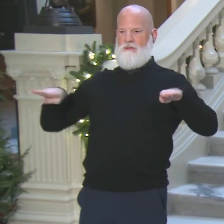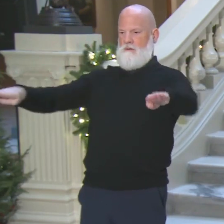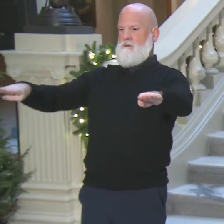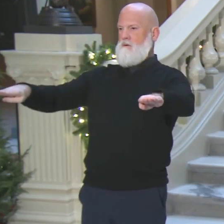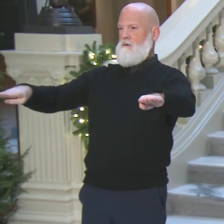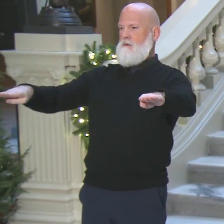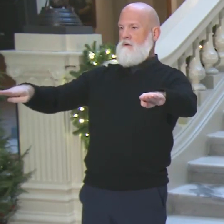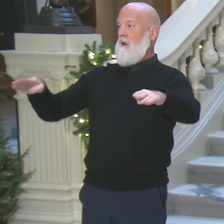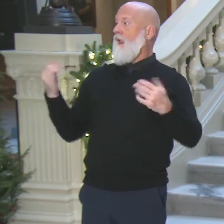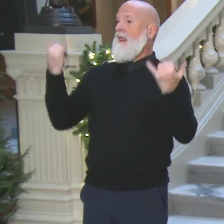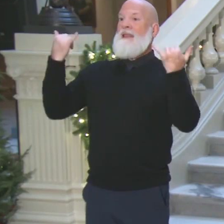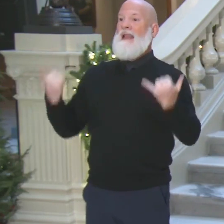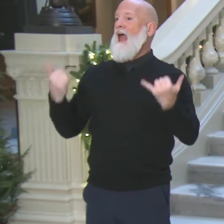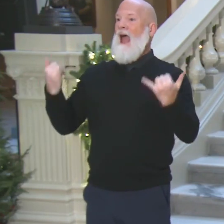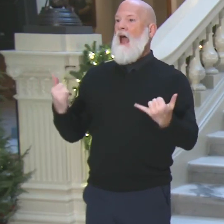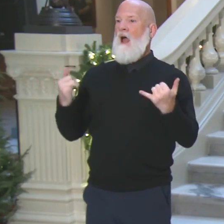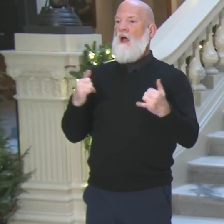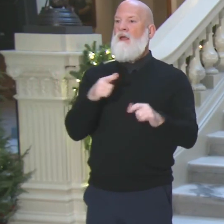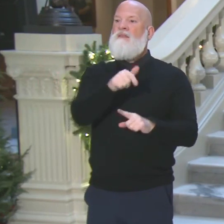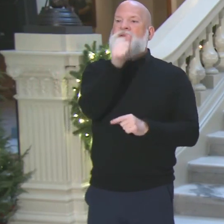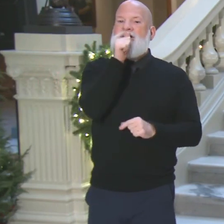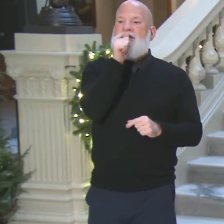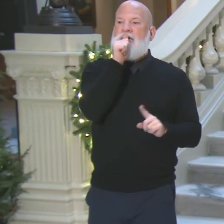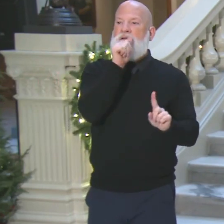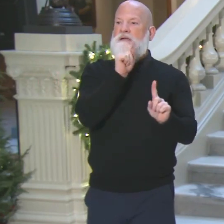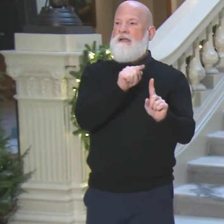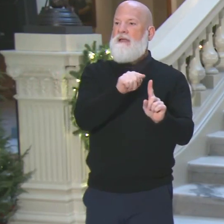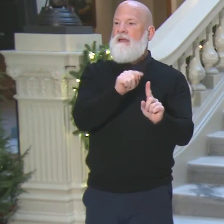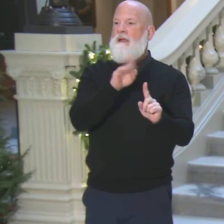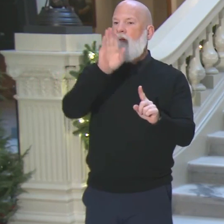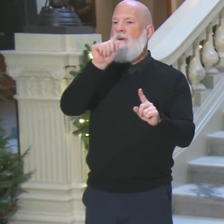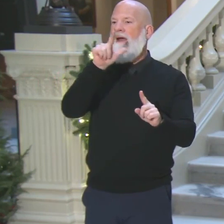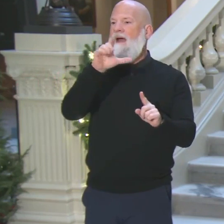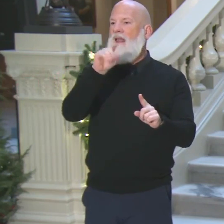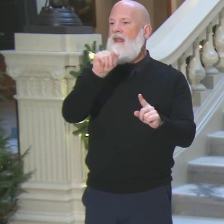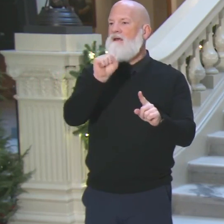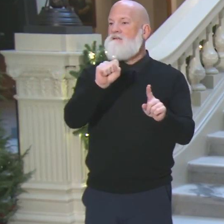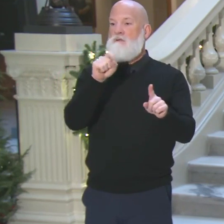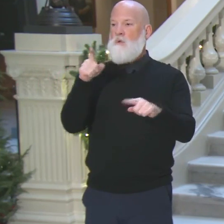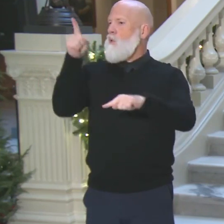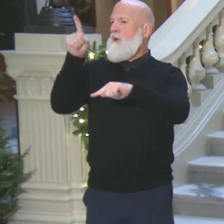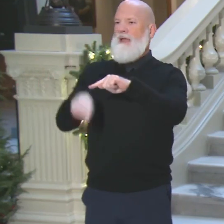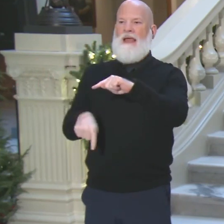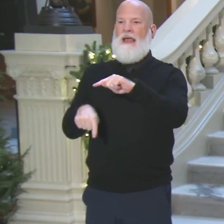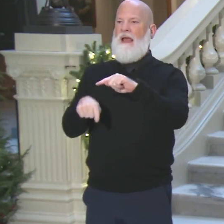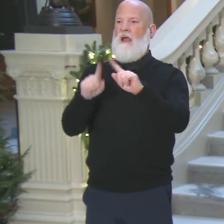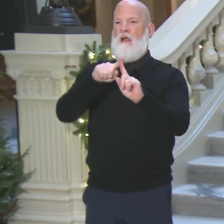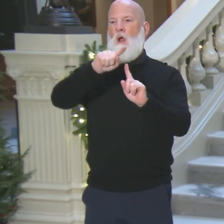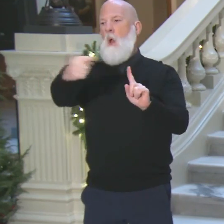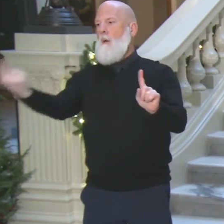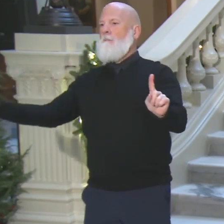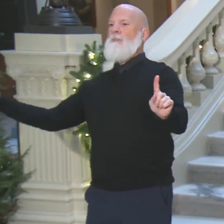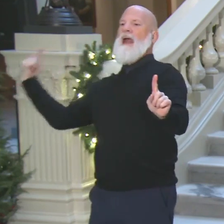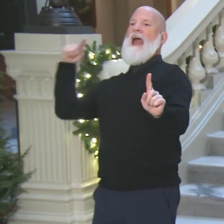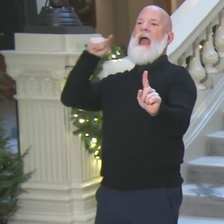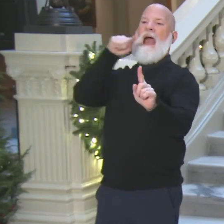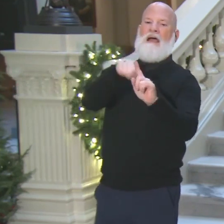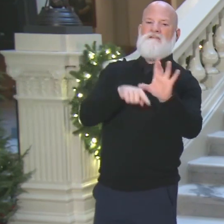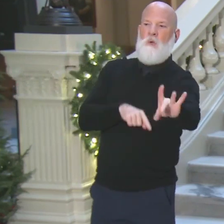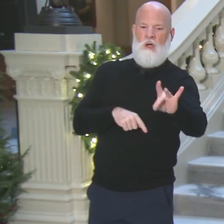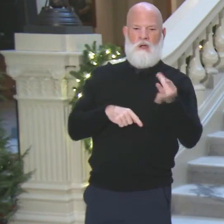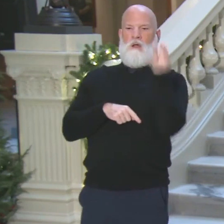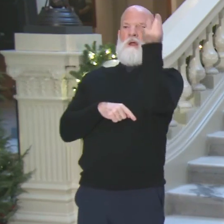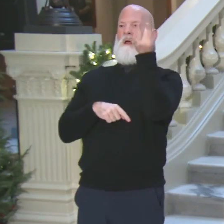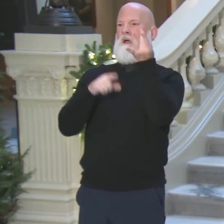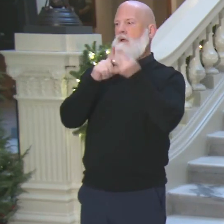Same thing is if somebody goes in early votes in person and gets hit by a car, you can't go back and get that ballot back out. It's just physically impossible given the